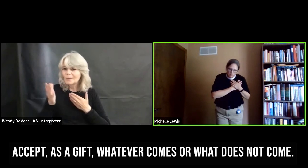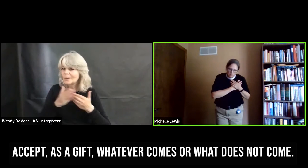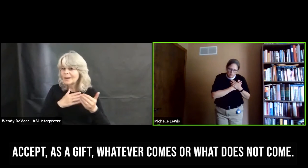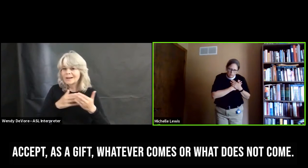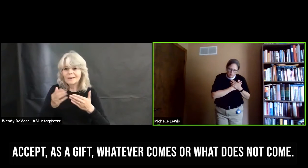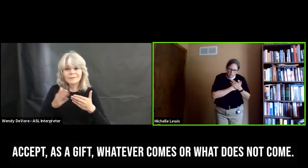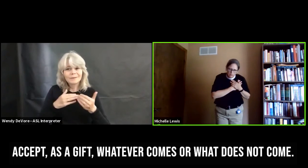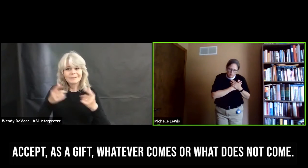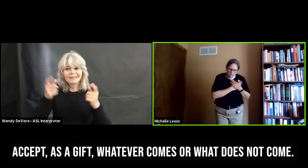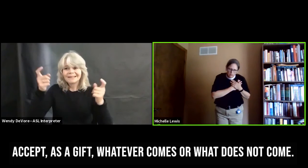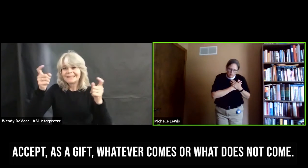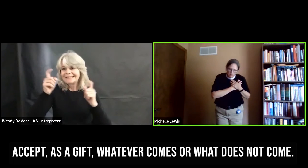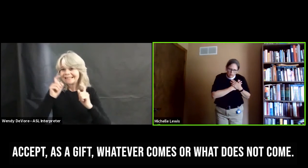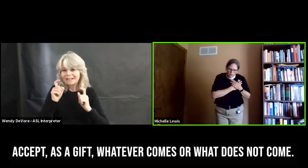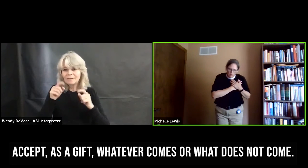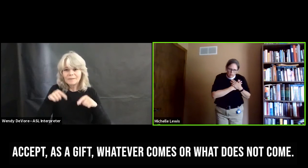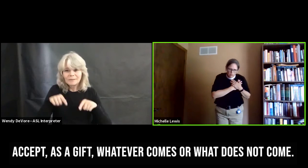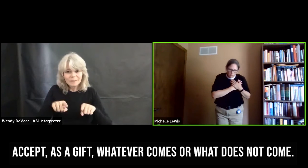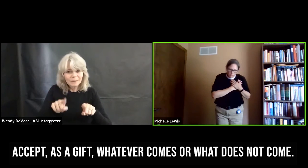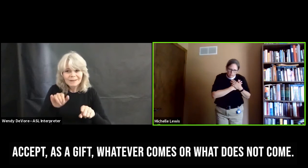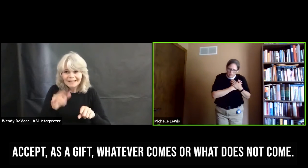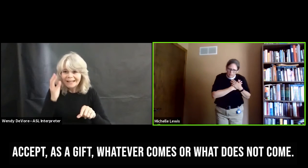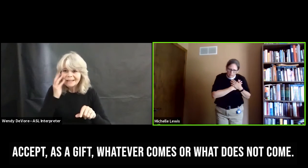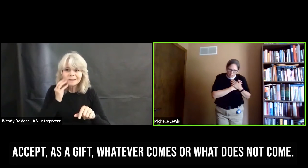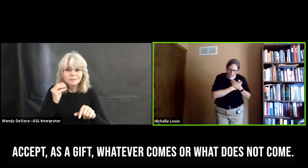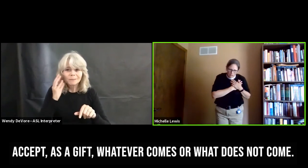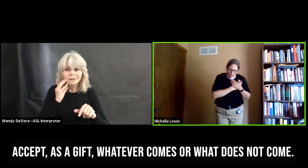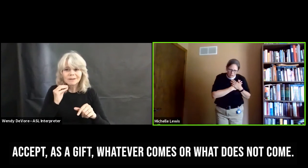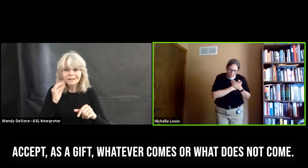and what does not come.